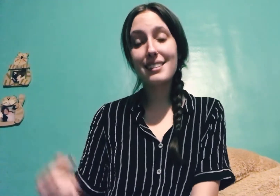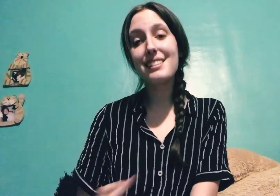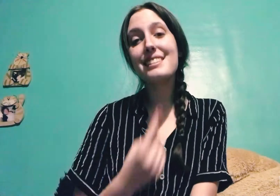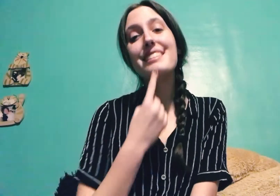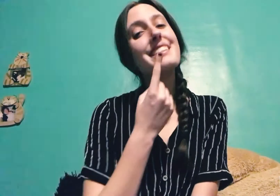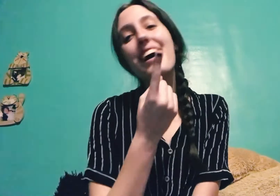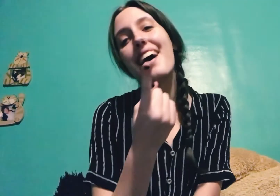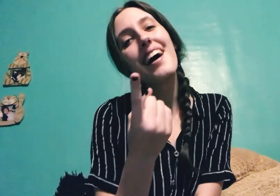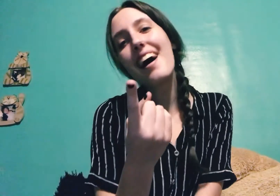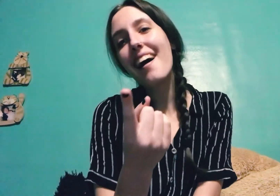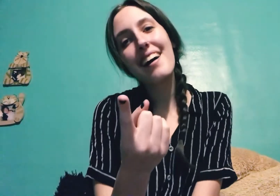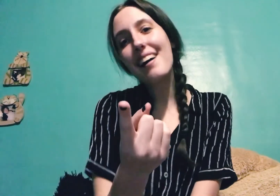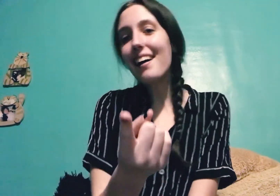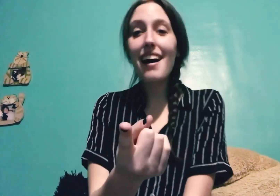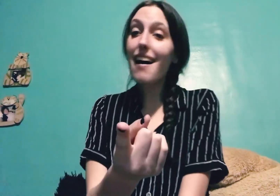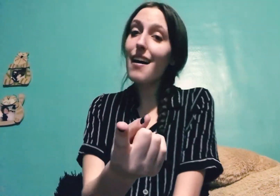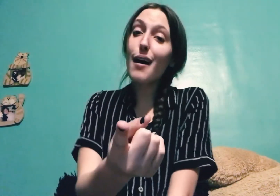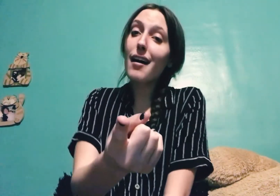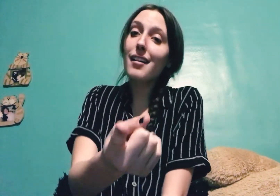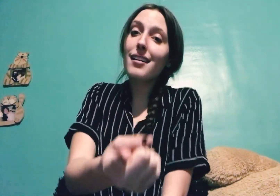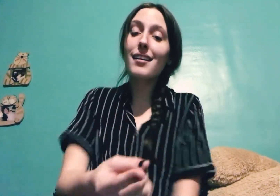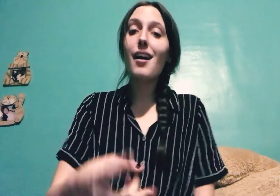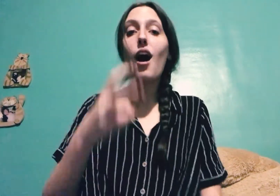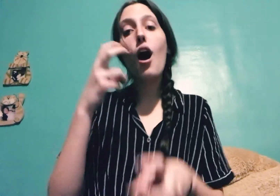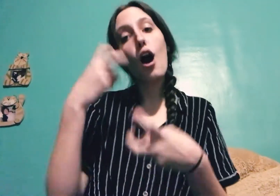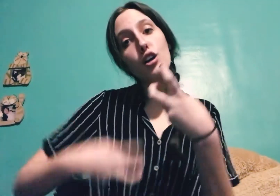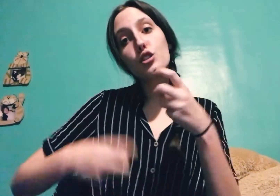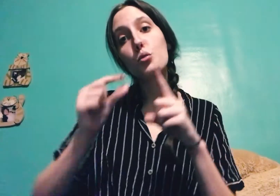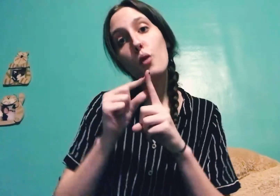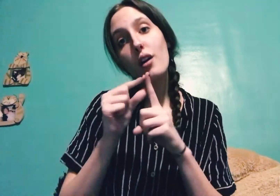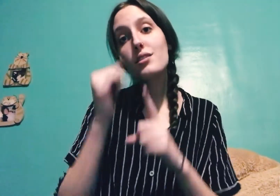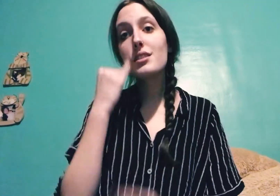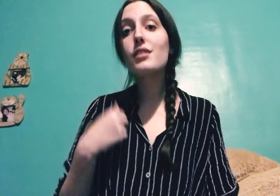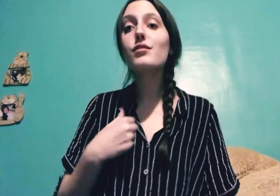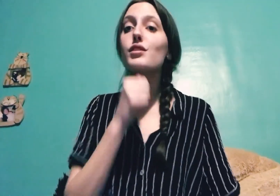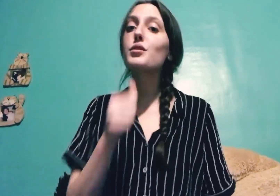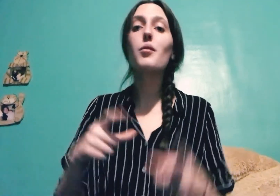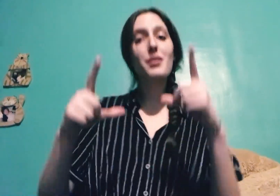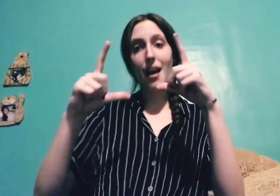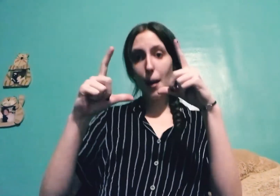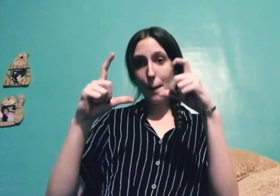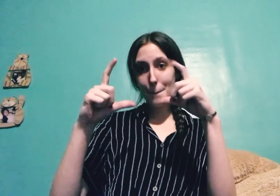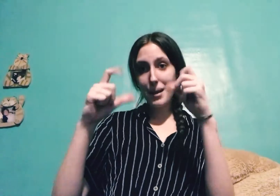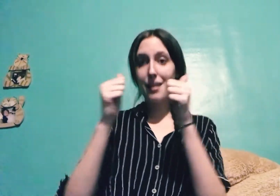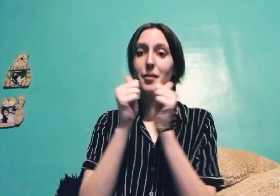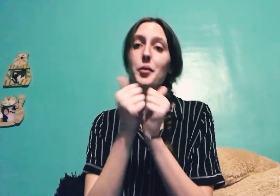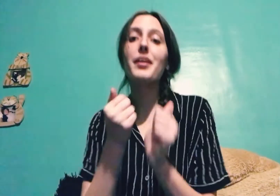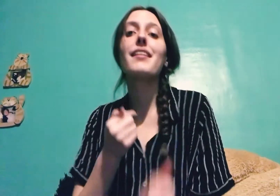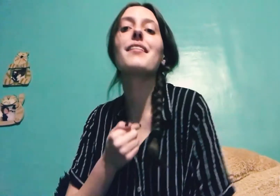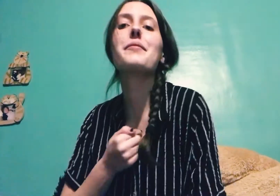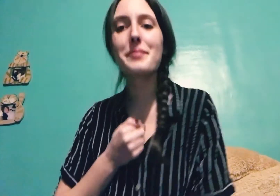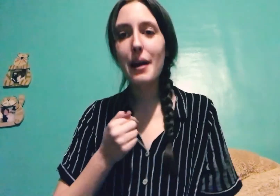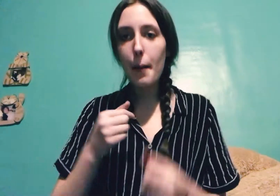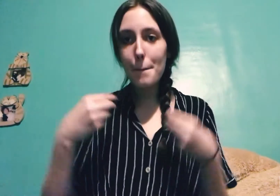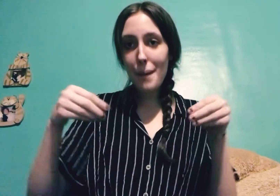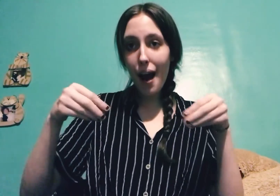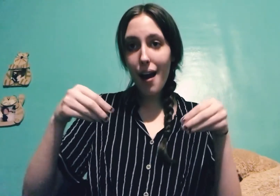tell Harsh words if you don't get a pic with me Like